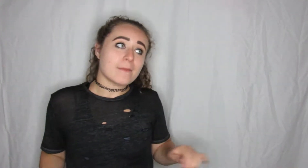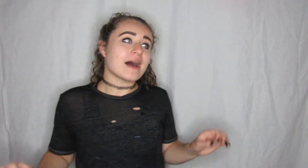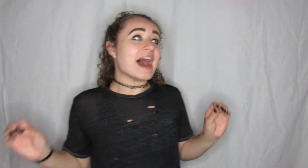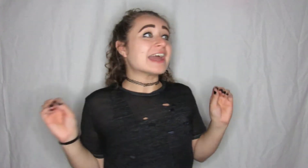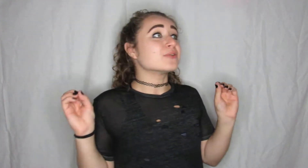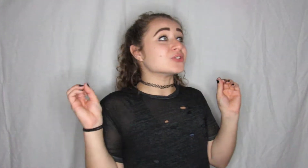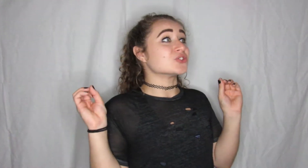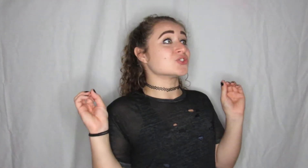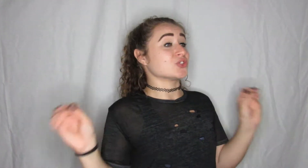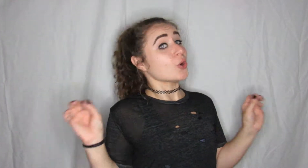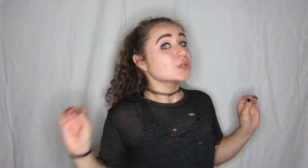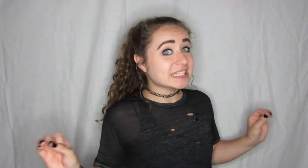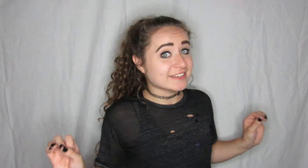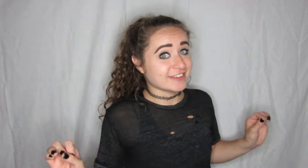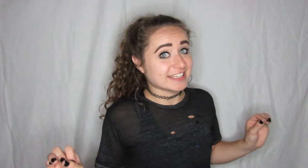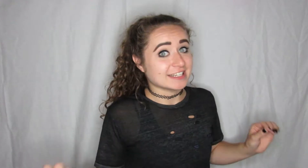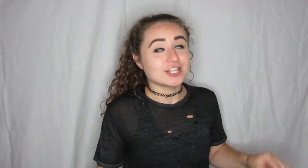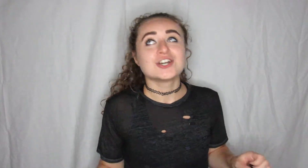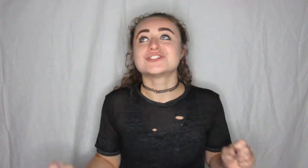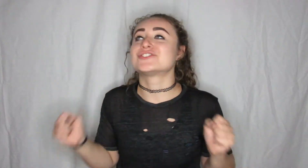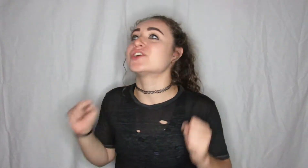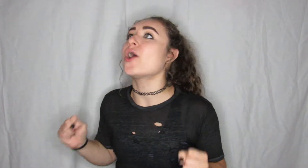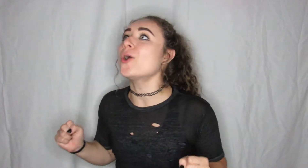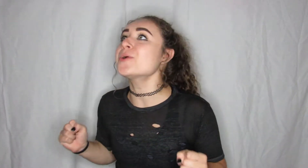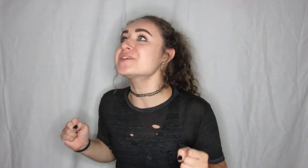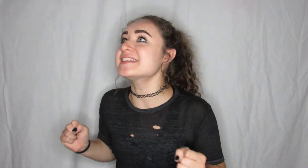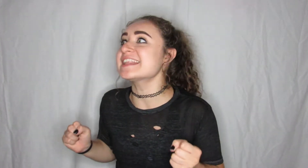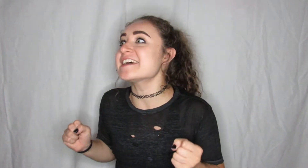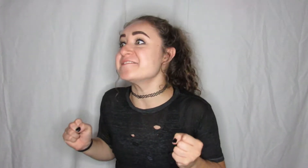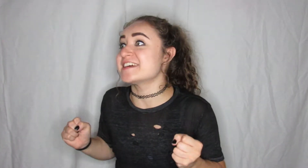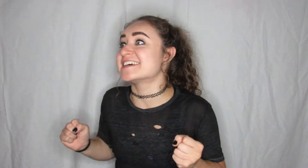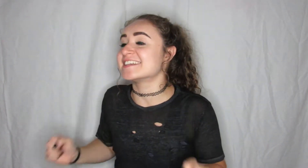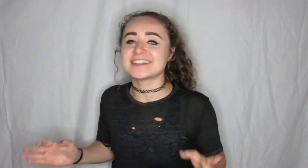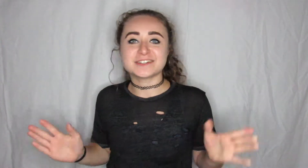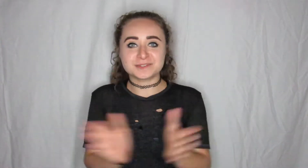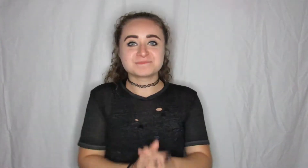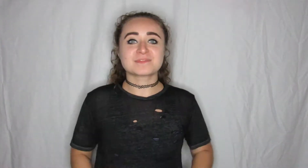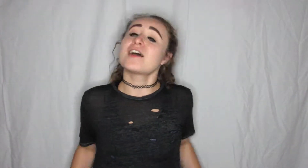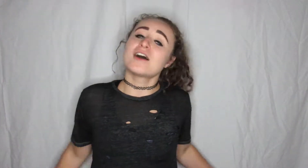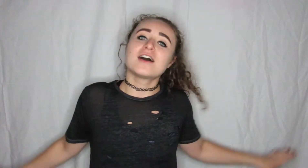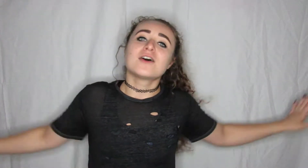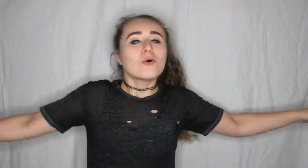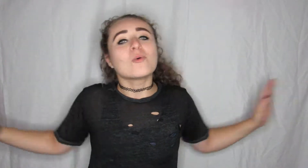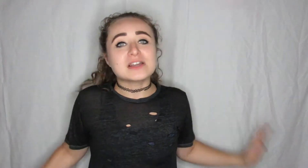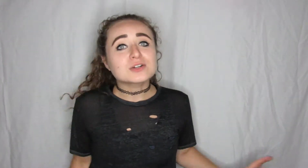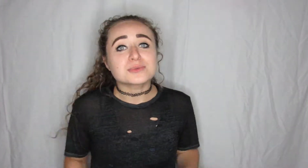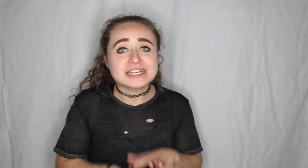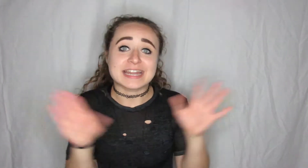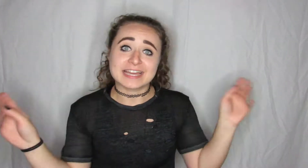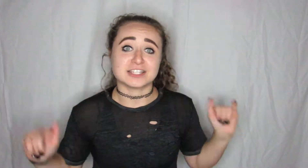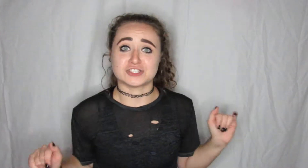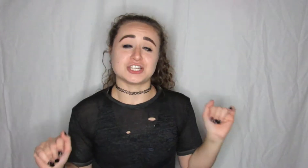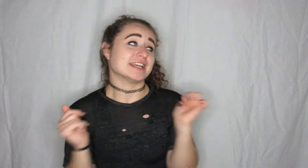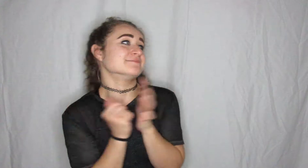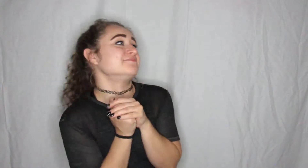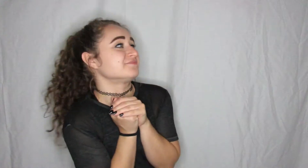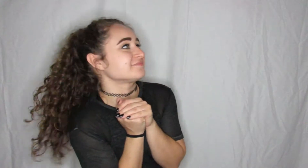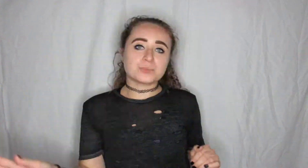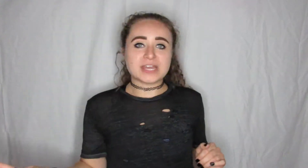I was so livid so livid we're gonna reenact this shit we